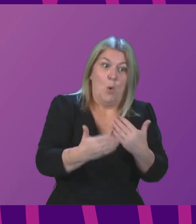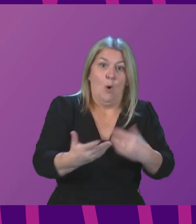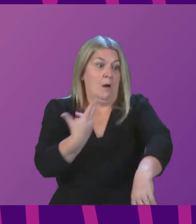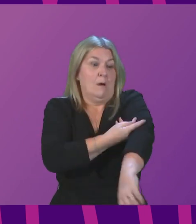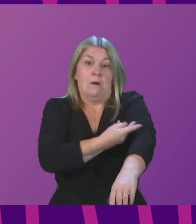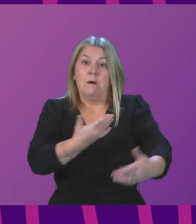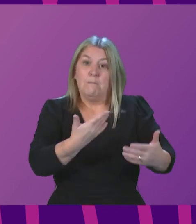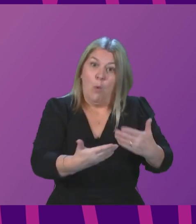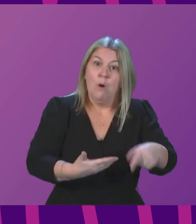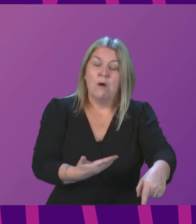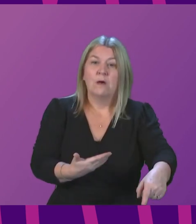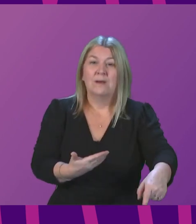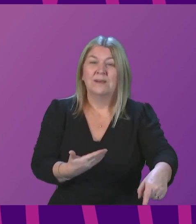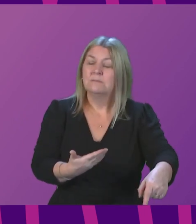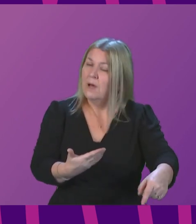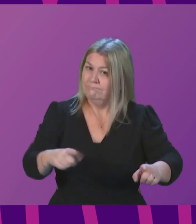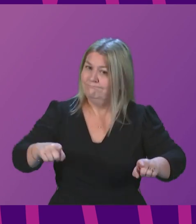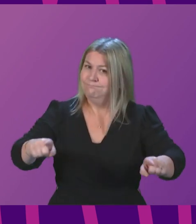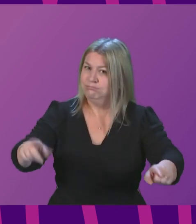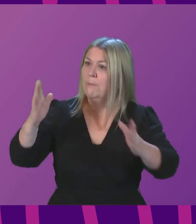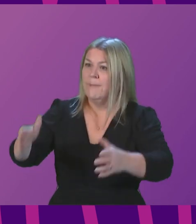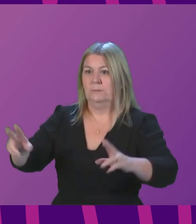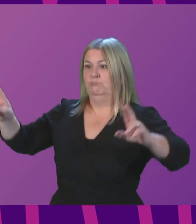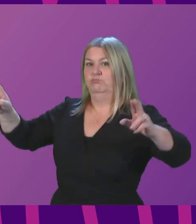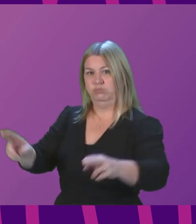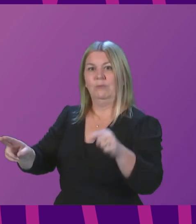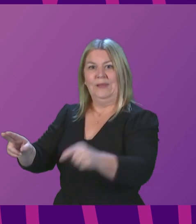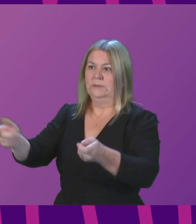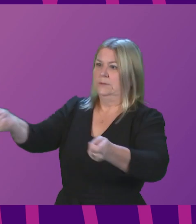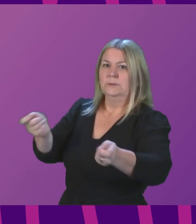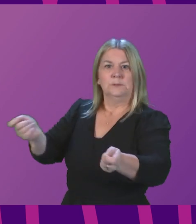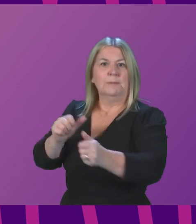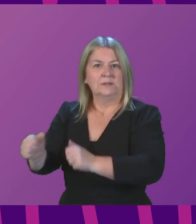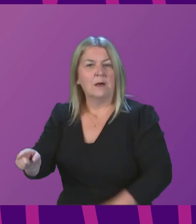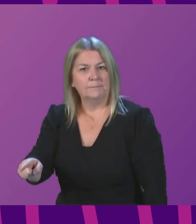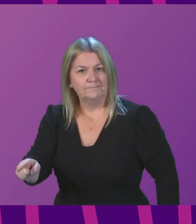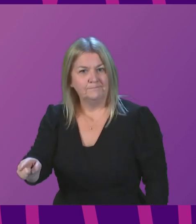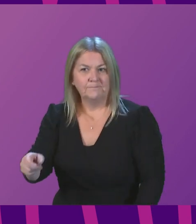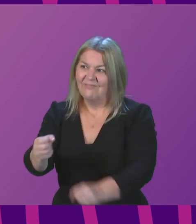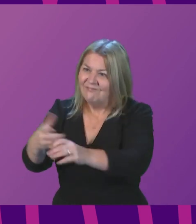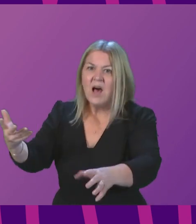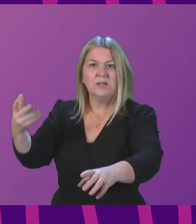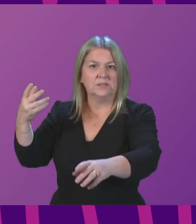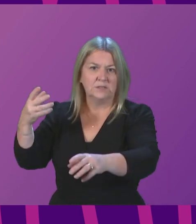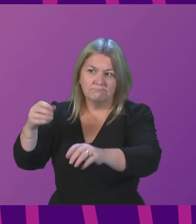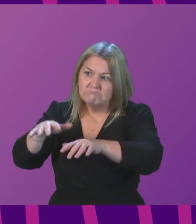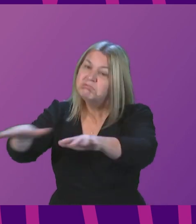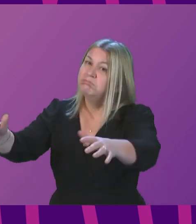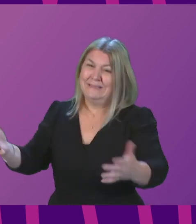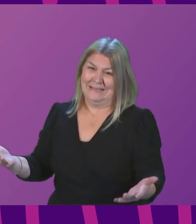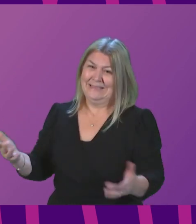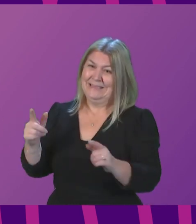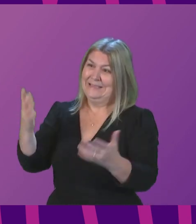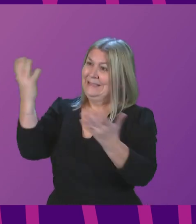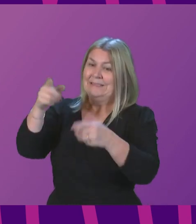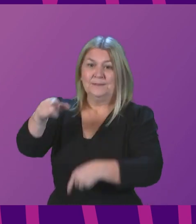must also act to slow down the virus. That is a simple statement of fact and the protection of health, lives, but also the economy and